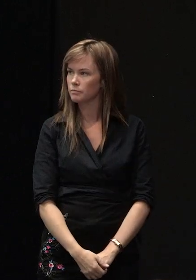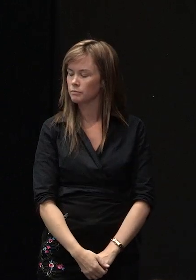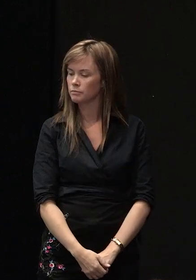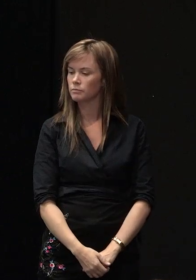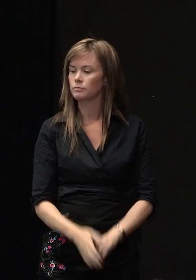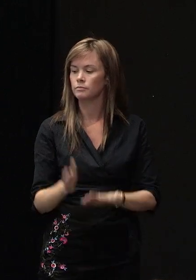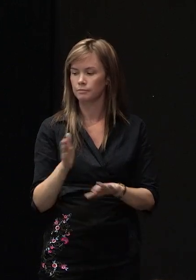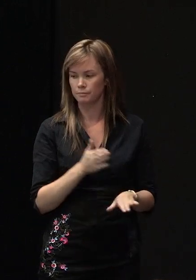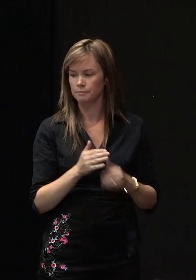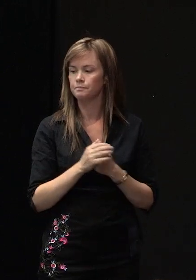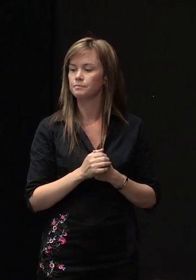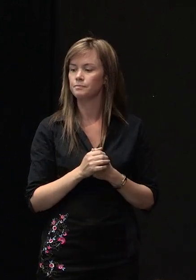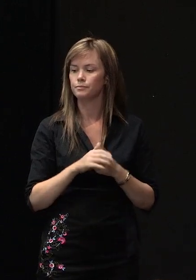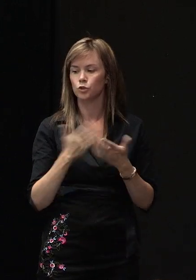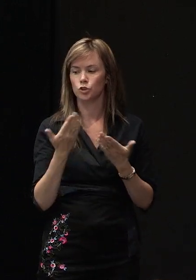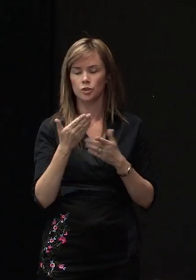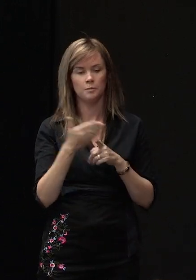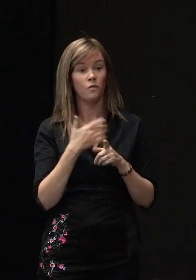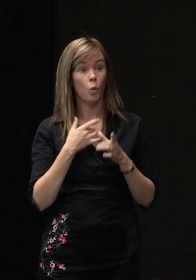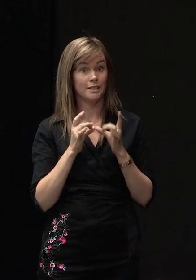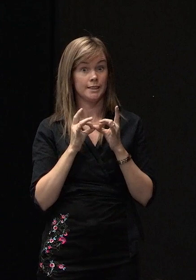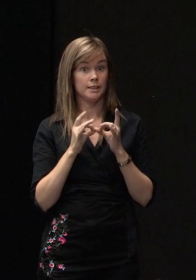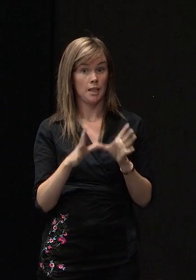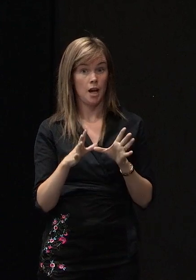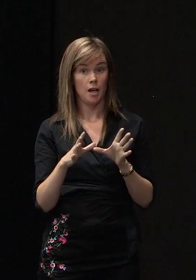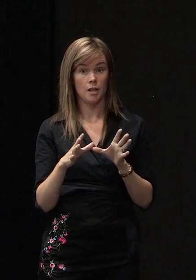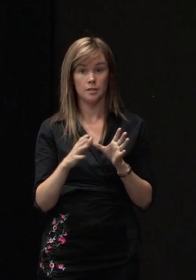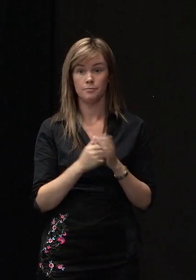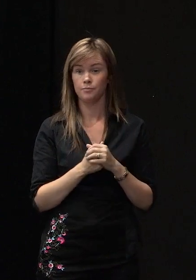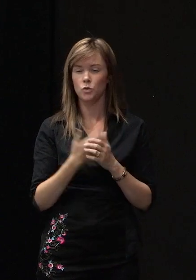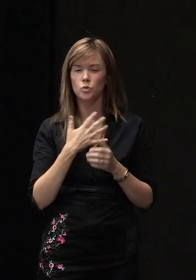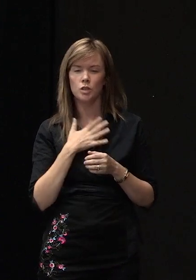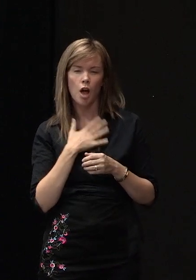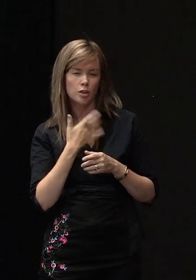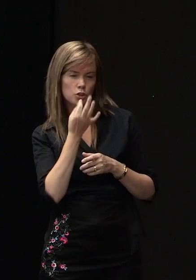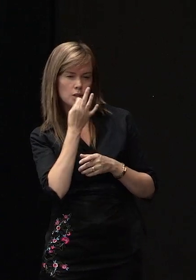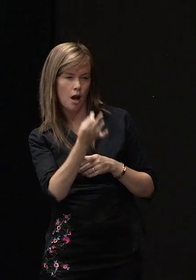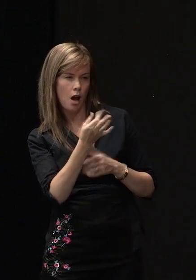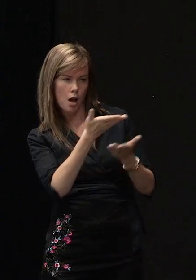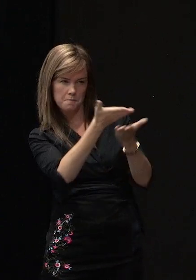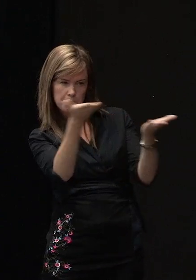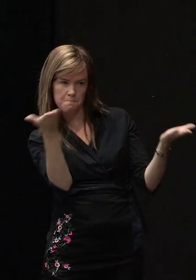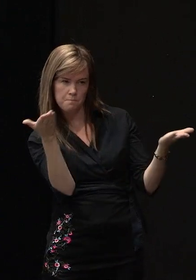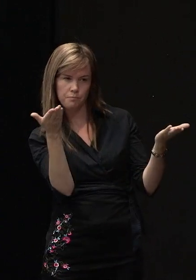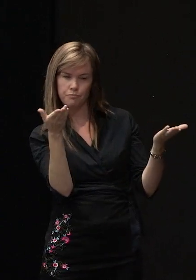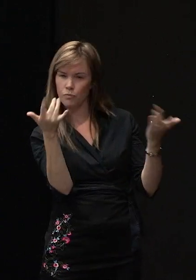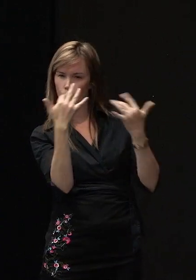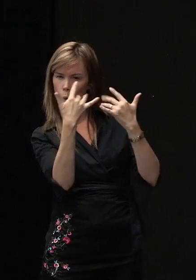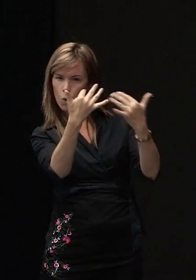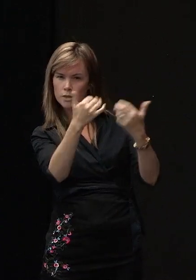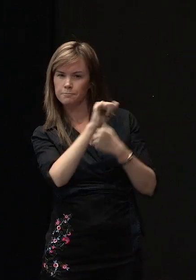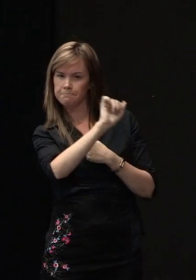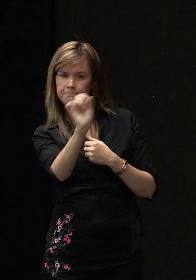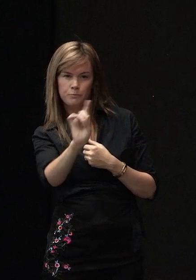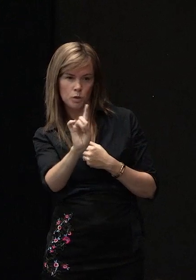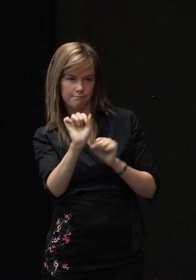Just before we kick off, I wouldn't mind a quick straw poll to gauge the make-up of the audience. So if you